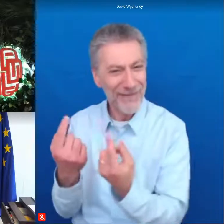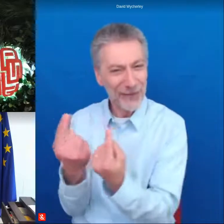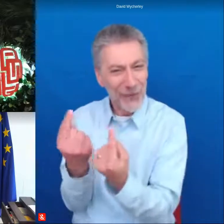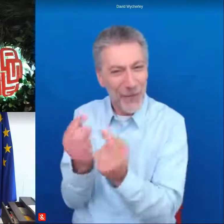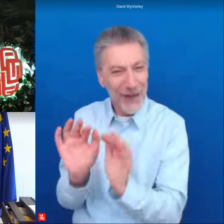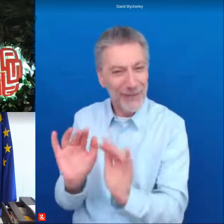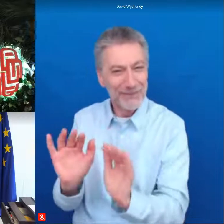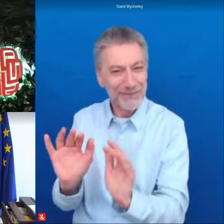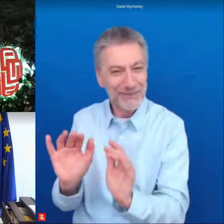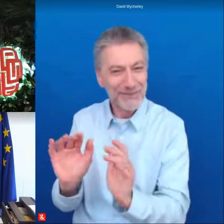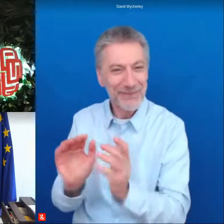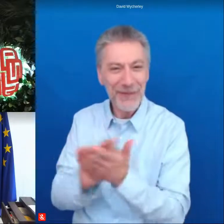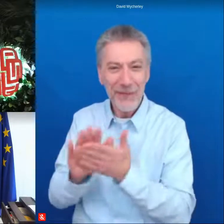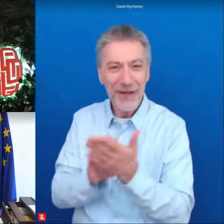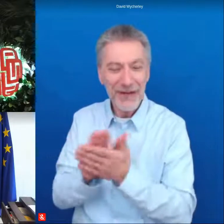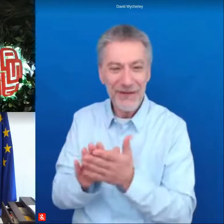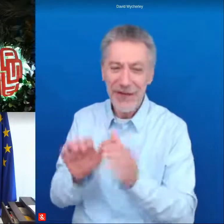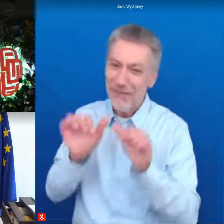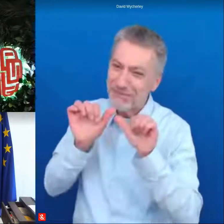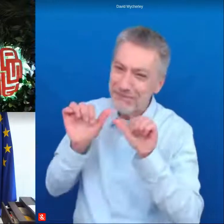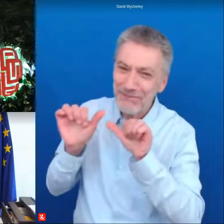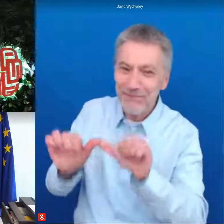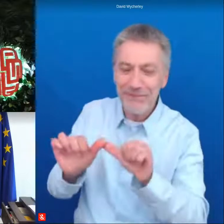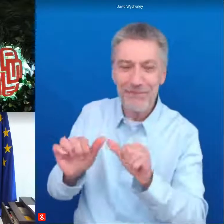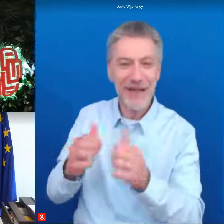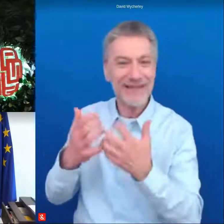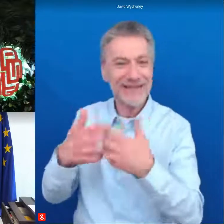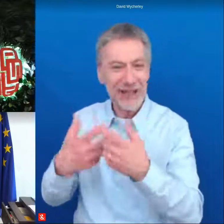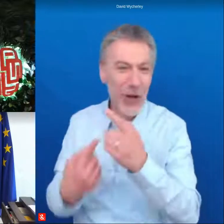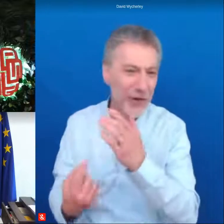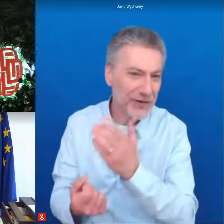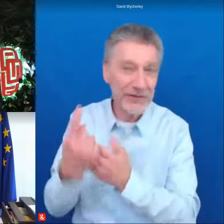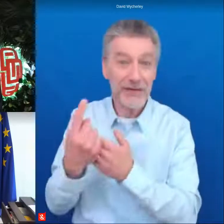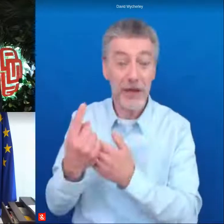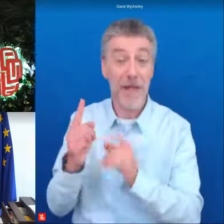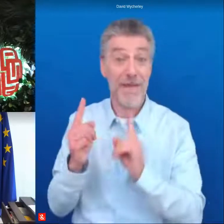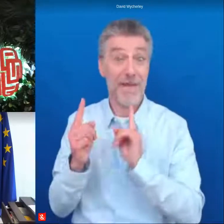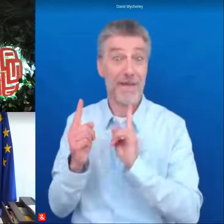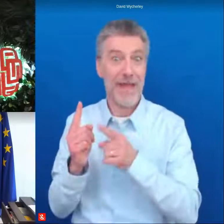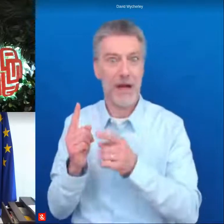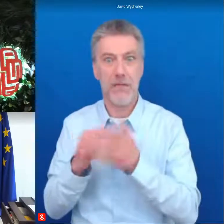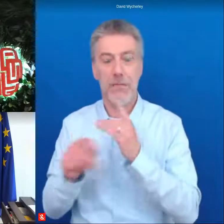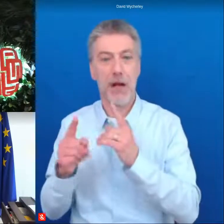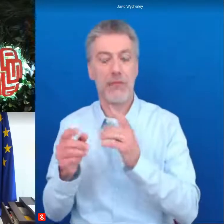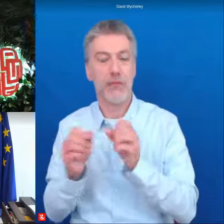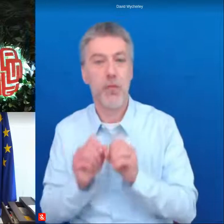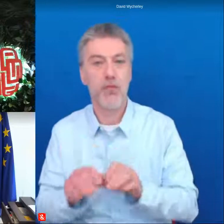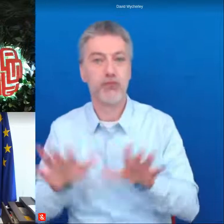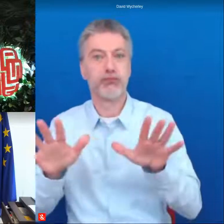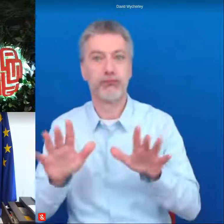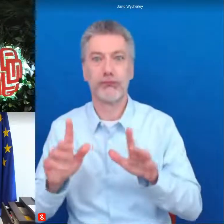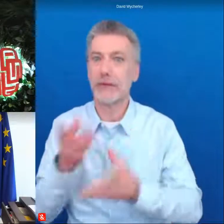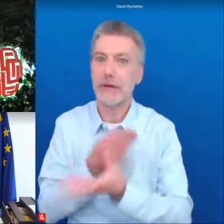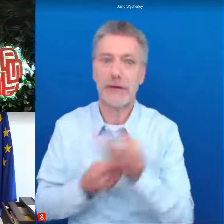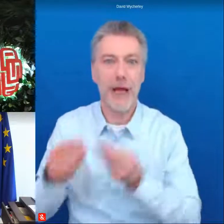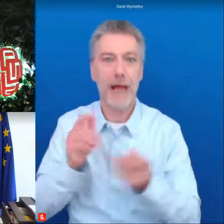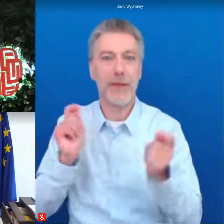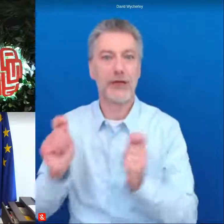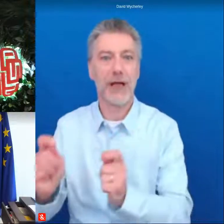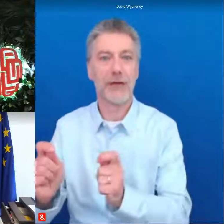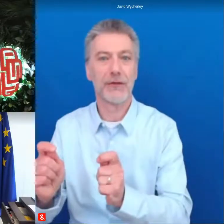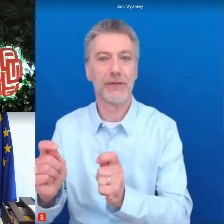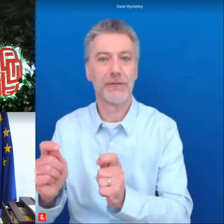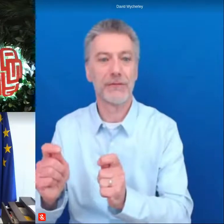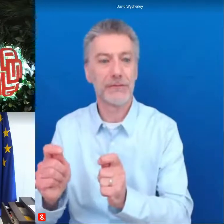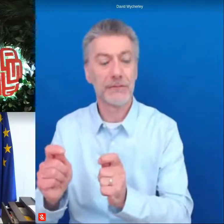from an innovative or technological discovery that can really anchor a dynamic in that region what it